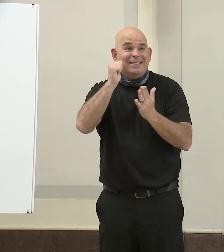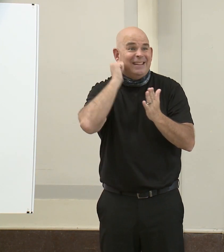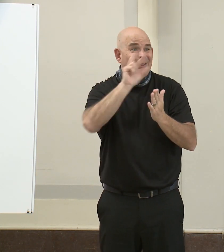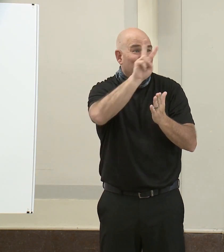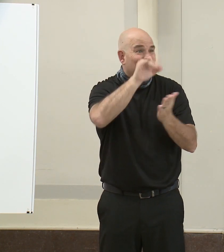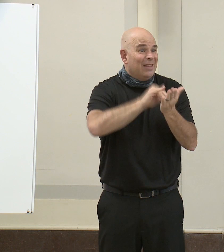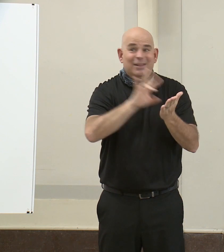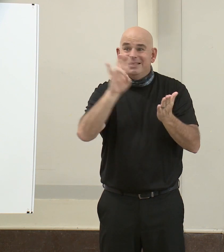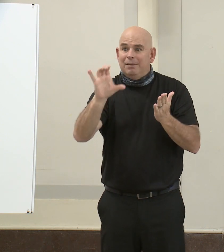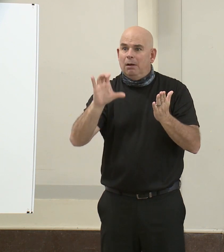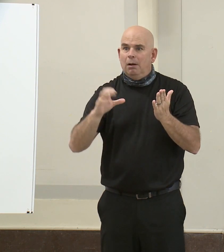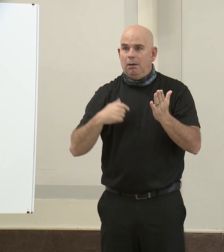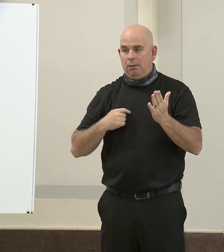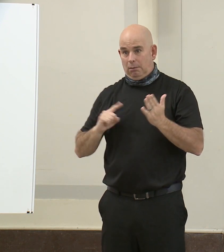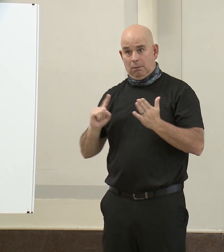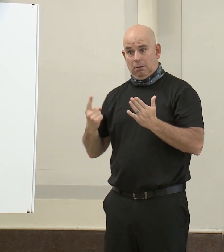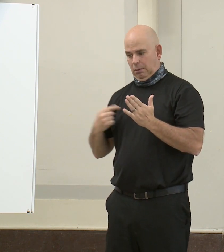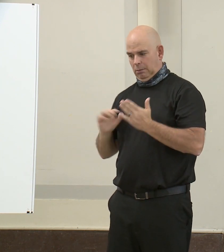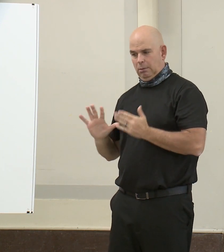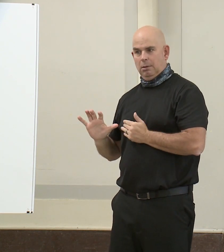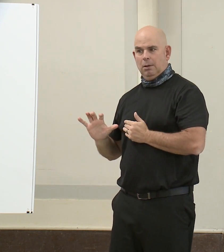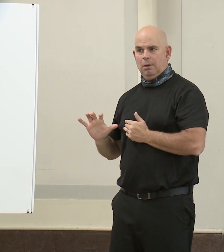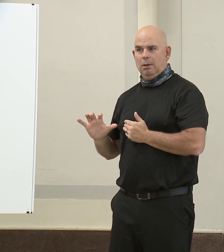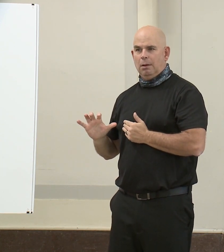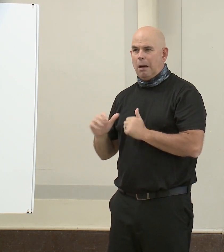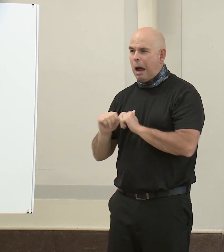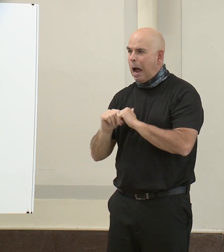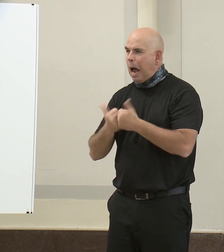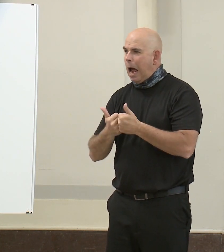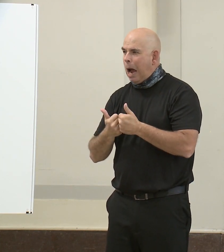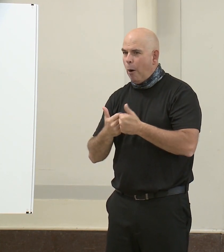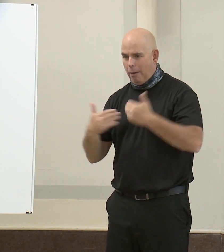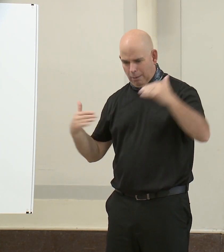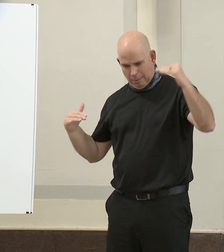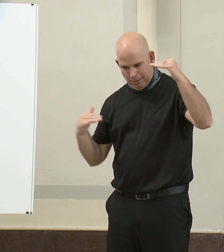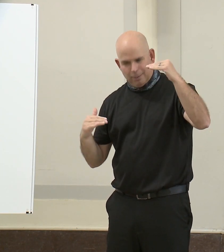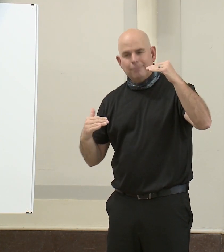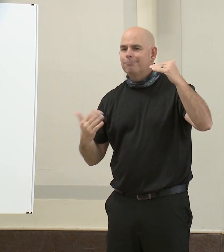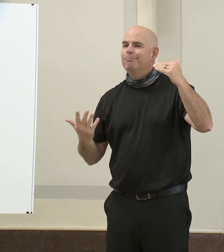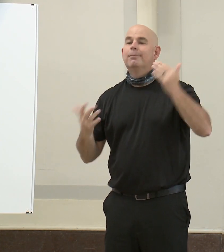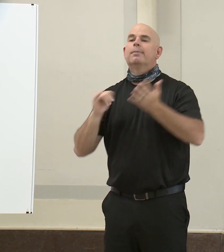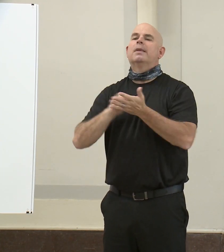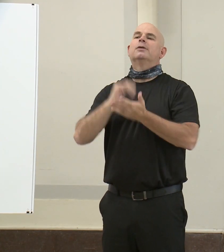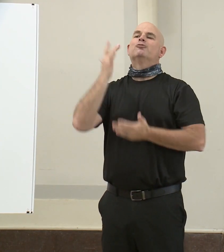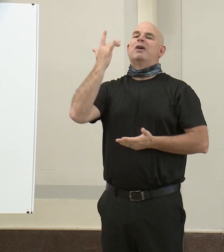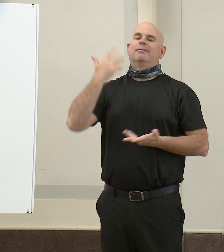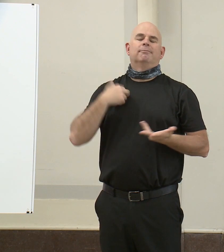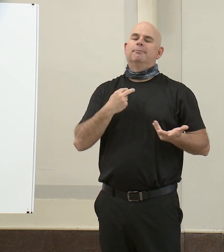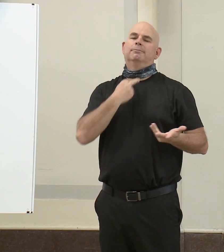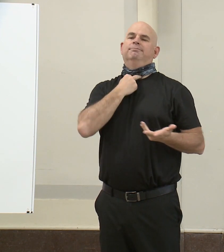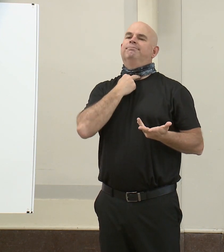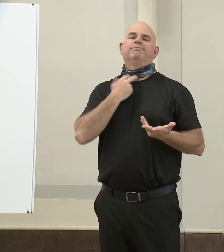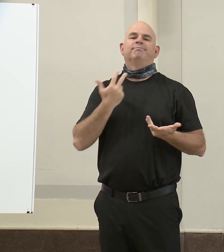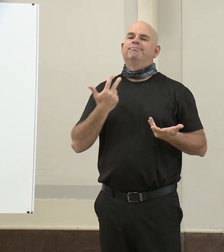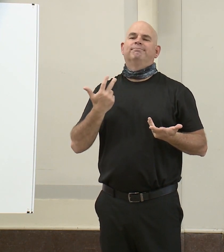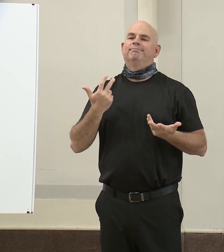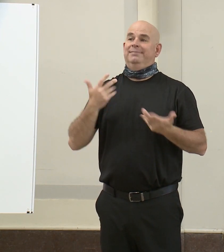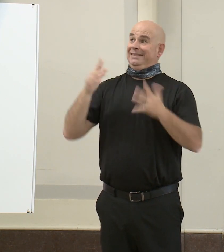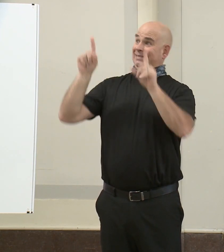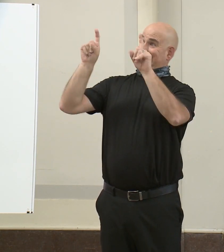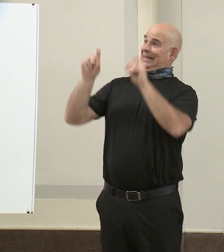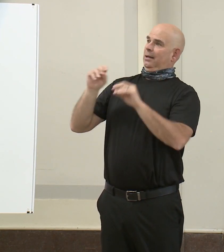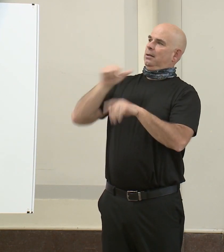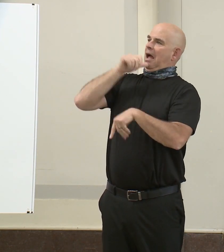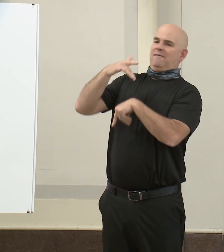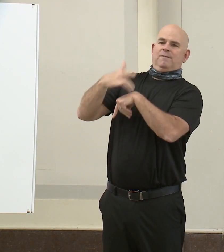571 tests per day. The fact remains that not enough tests have been made available to Baltimore City, a situation shared by